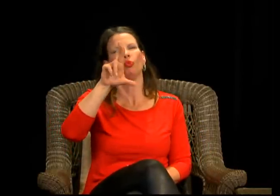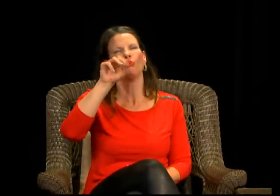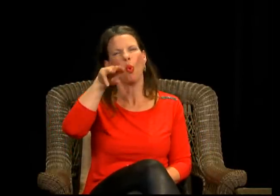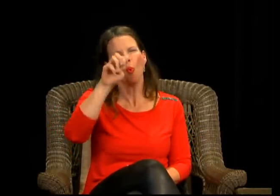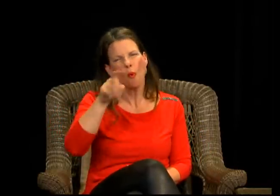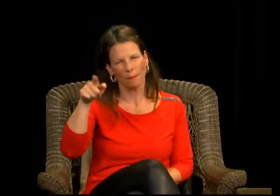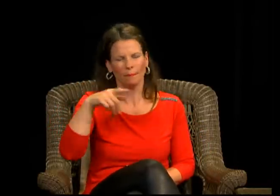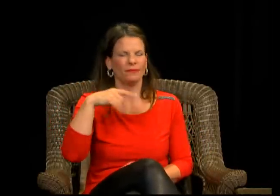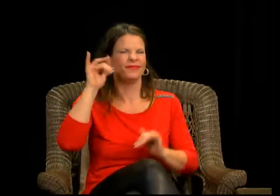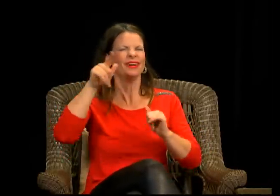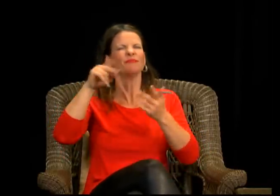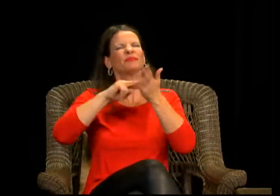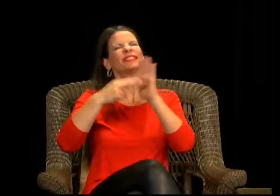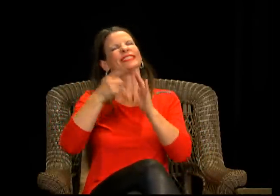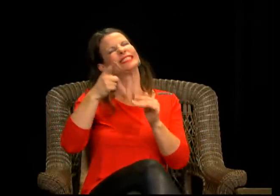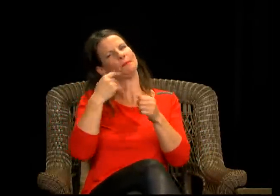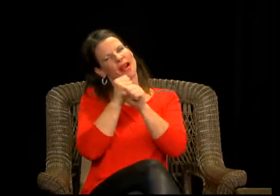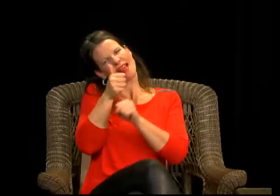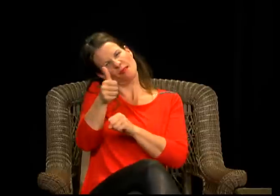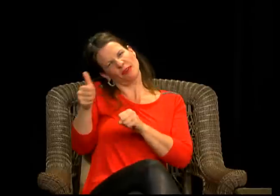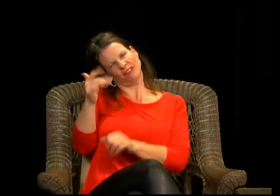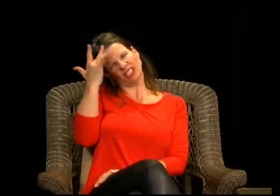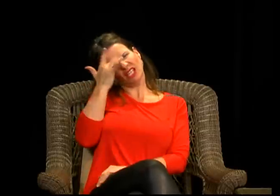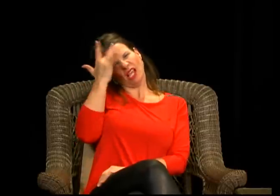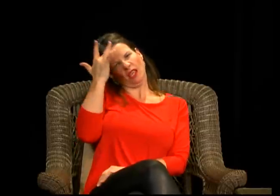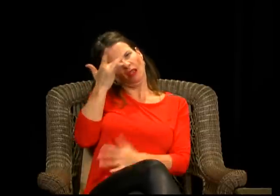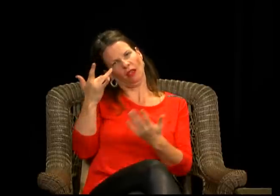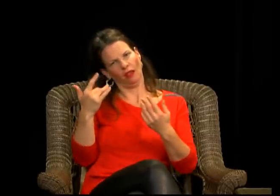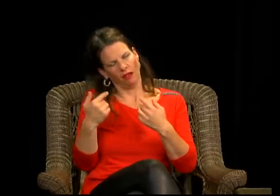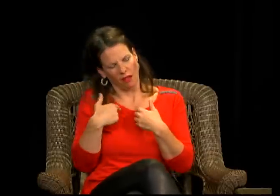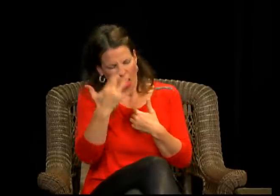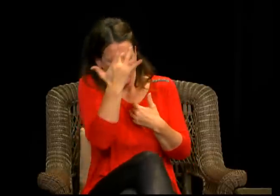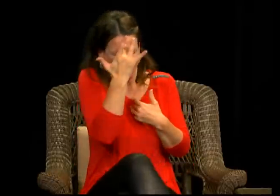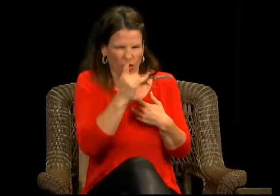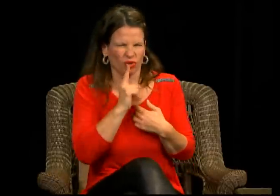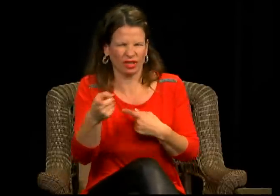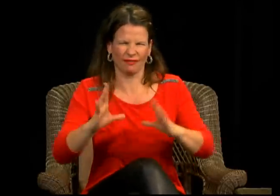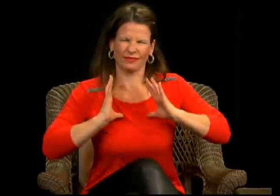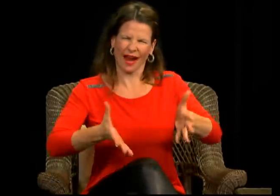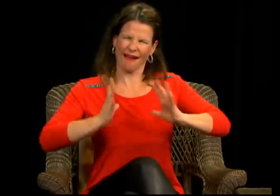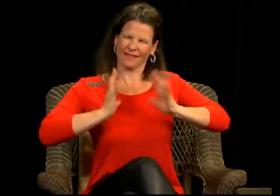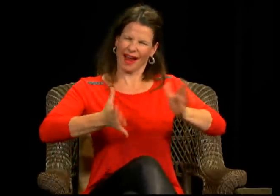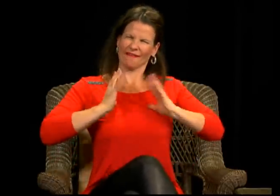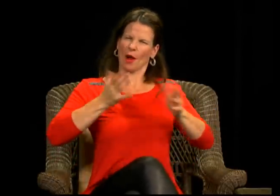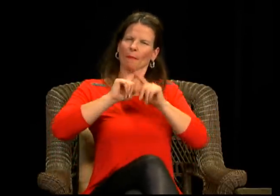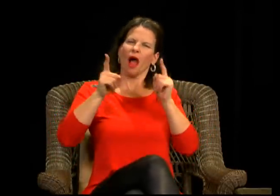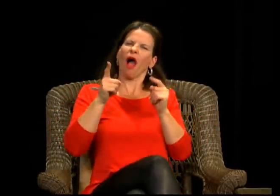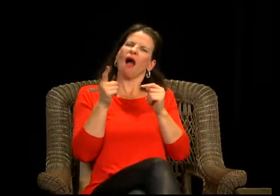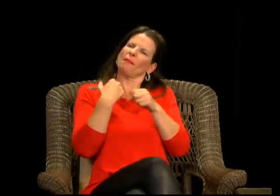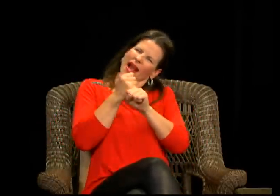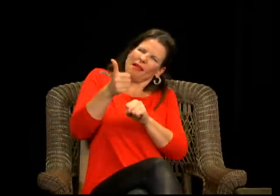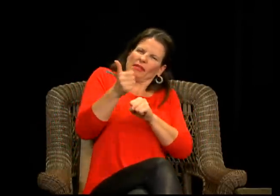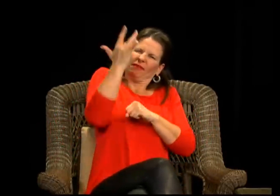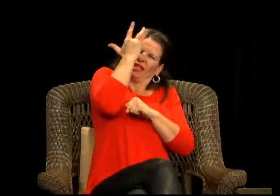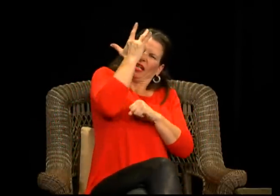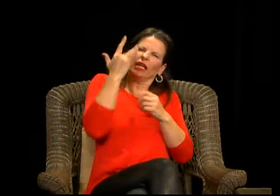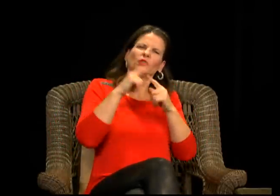suffer from what's called munchausen syndrome which is um kind of like a fictitious